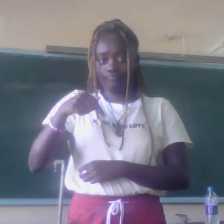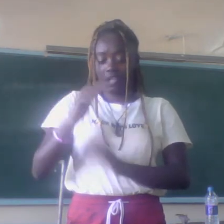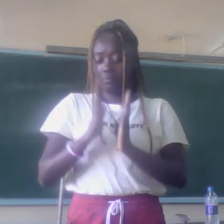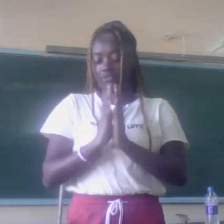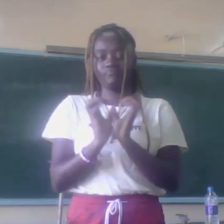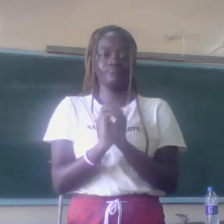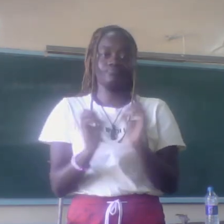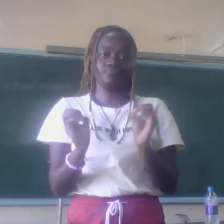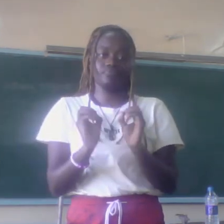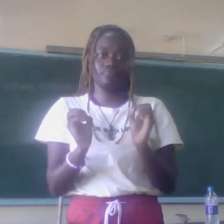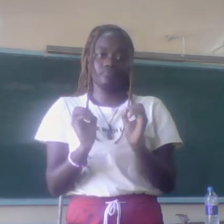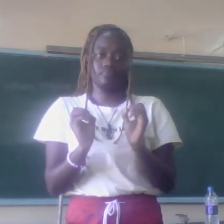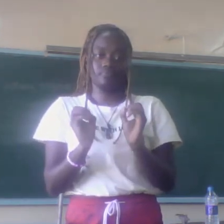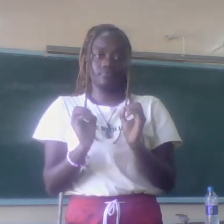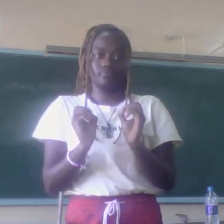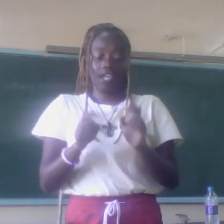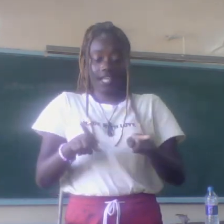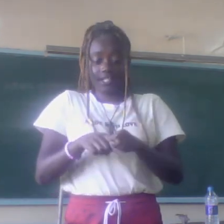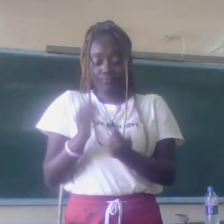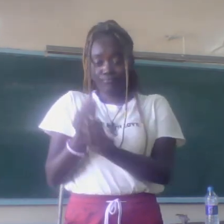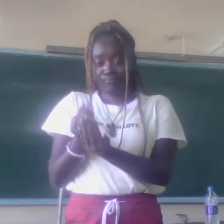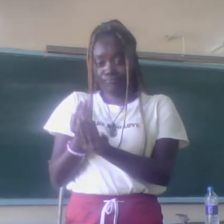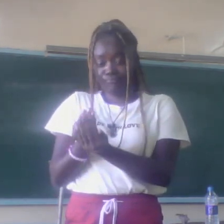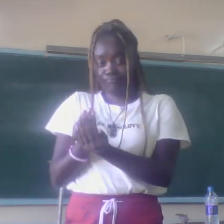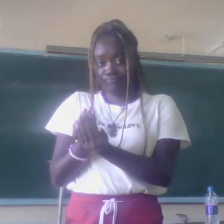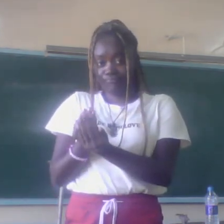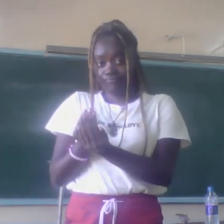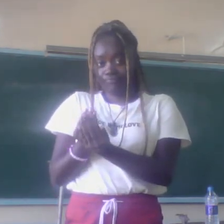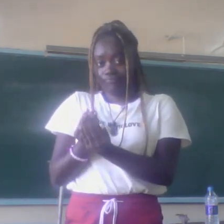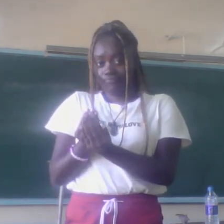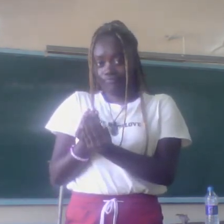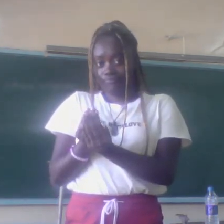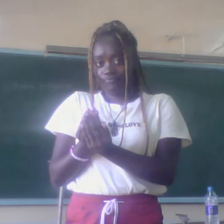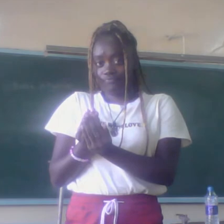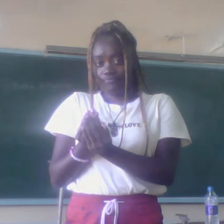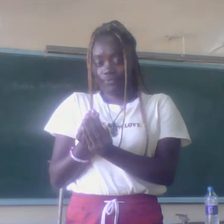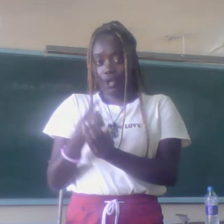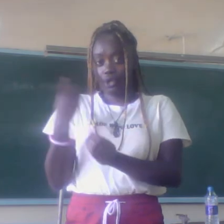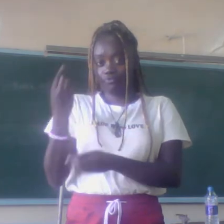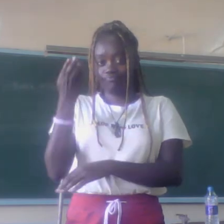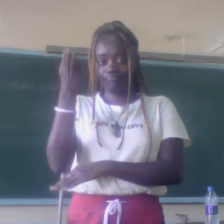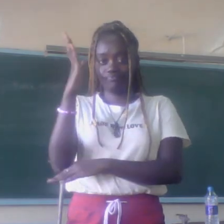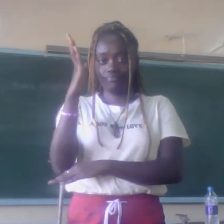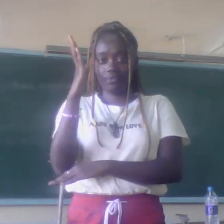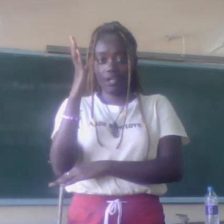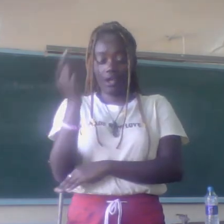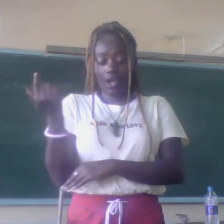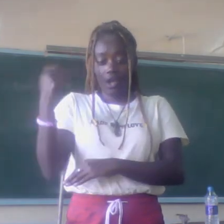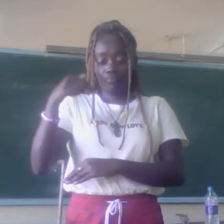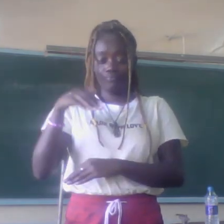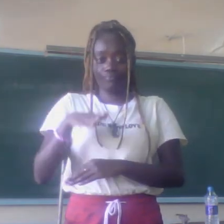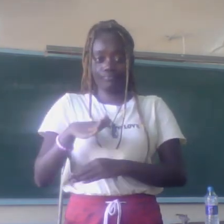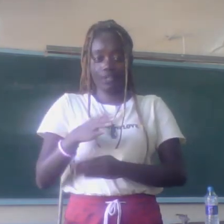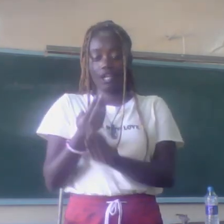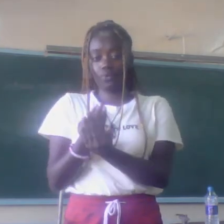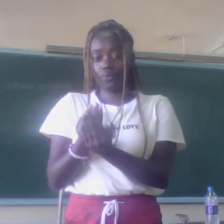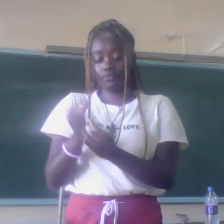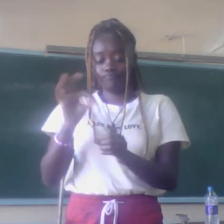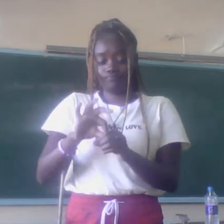na hatutaomba kusa kwa mtuye yote, isipokuwa mwenyezi mungu, tuje kwenyu, tuwaombe kuri, tuweze kuendelea.